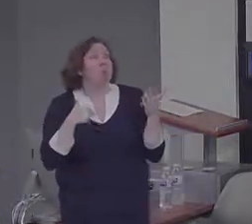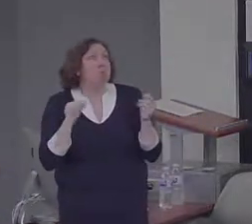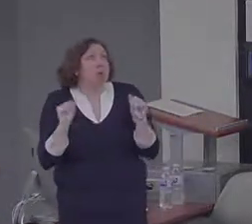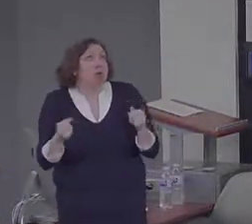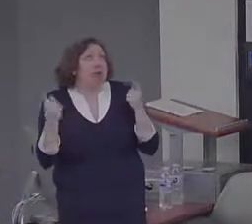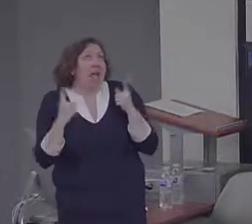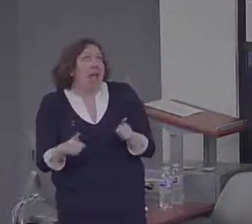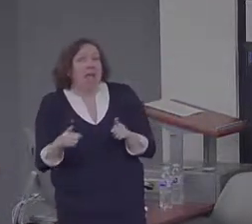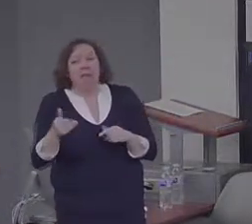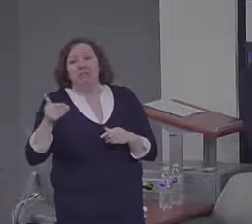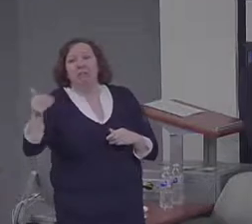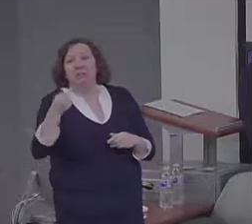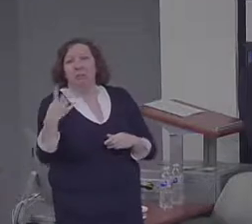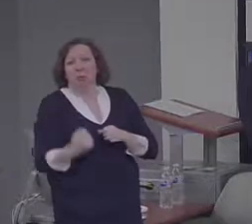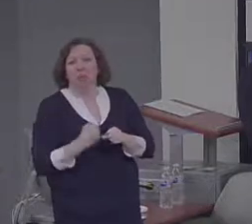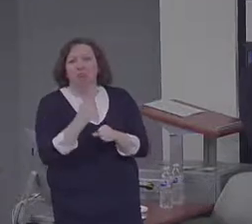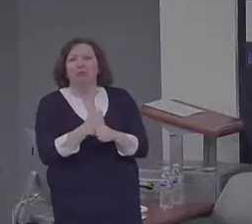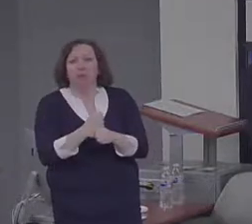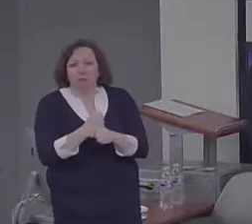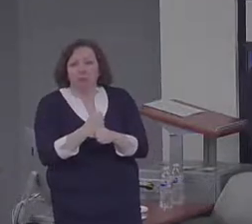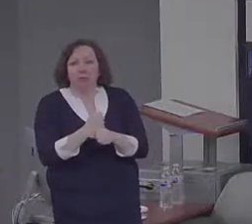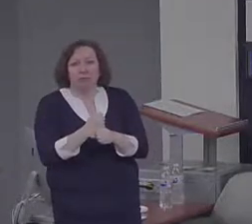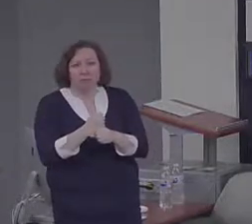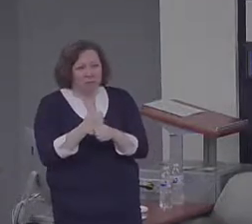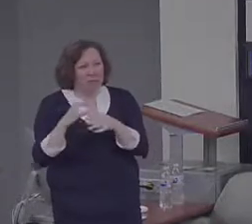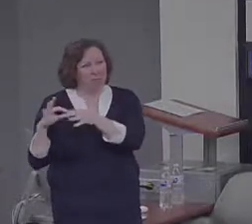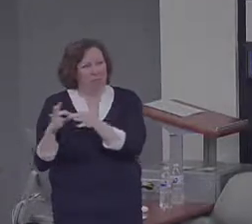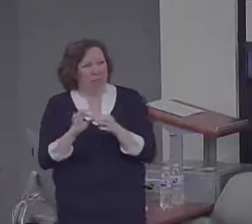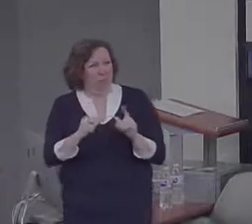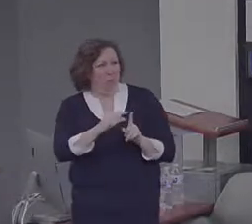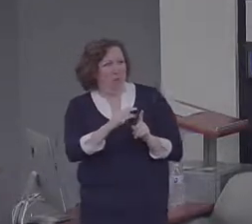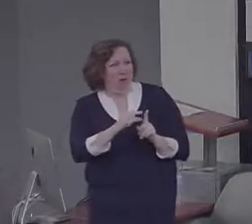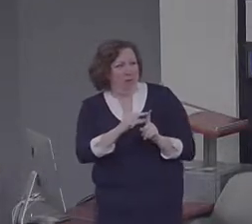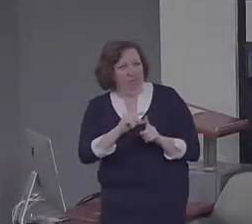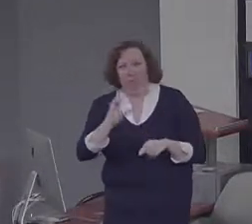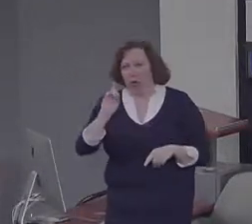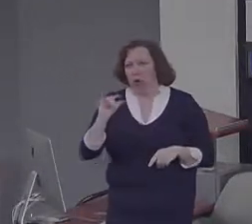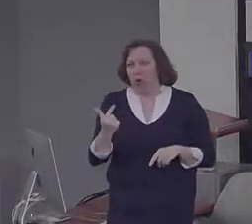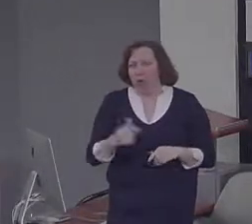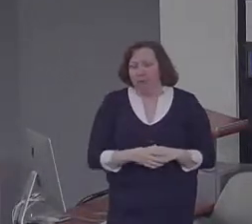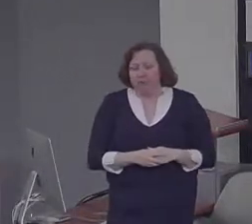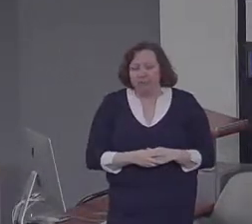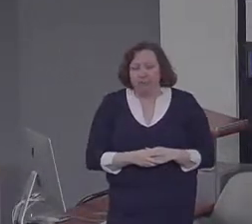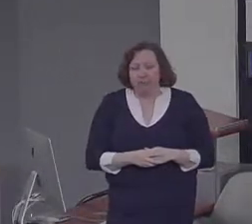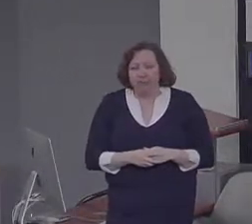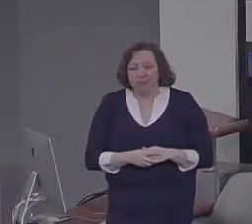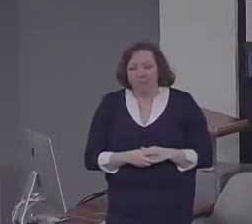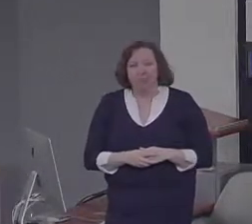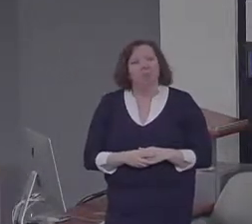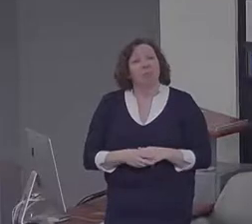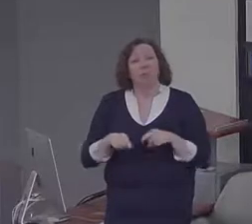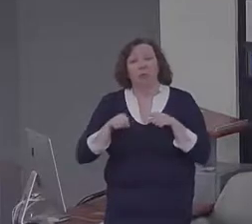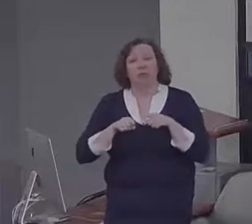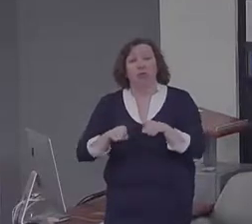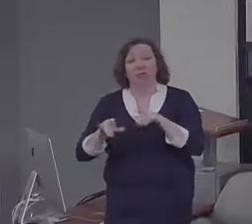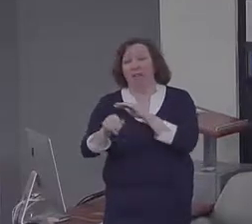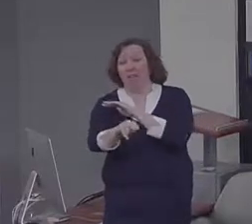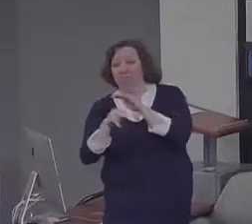related to dog. So we recorded brain activity during these remembering and imagining tasks, and then